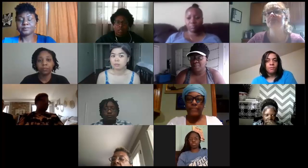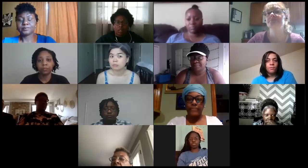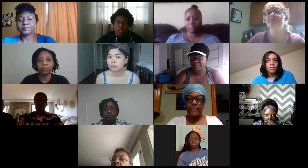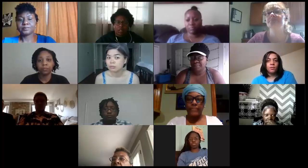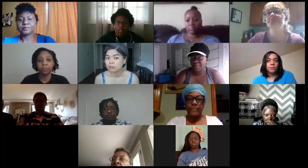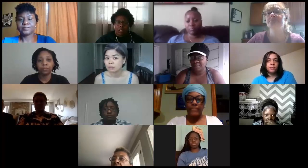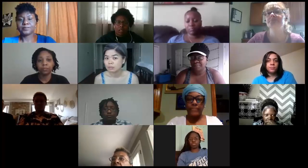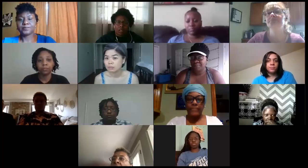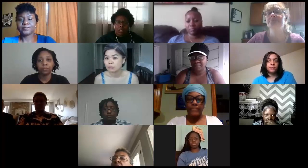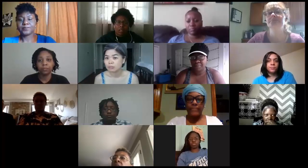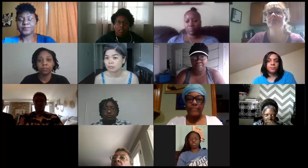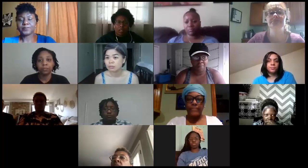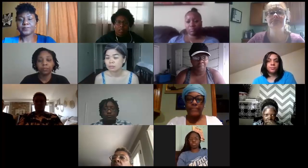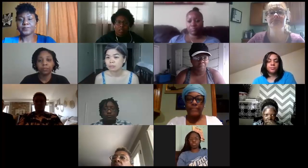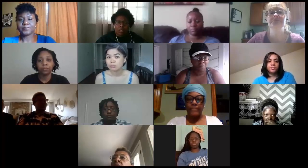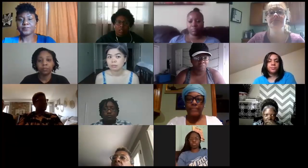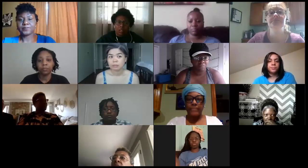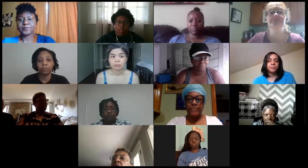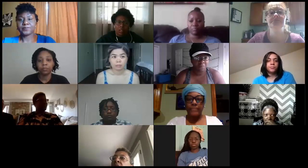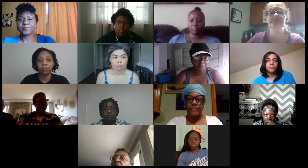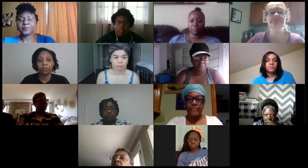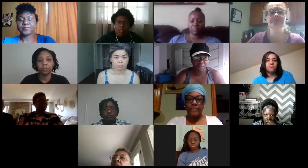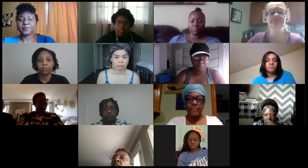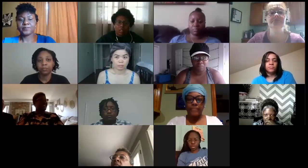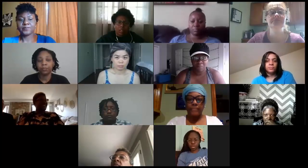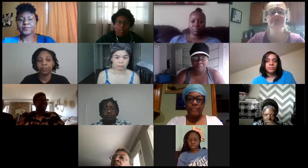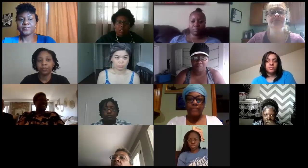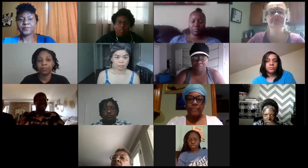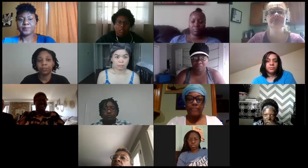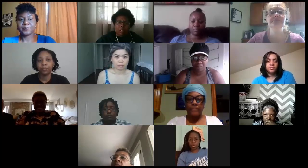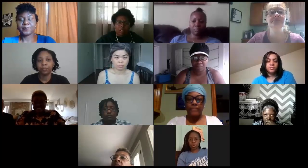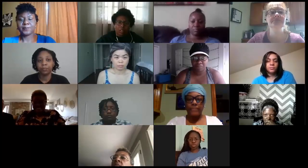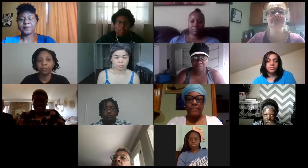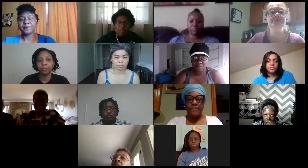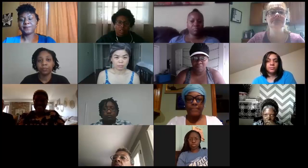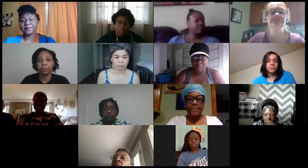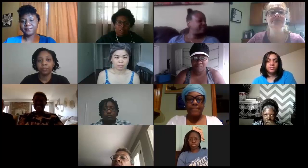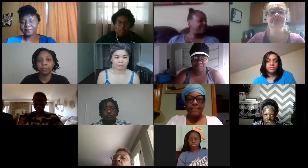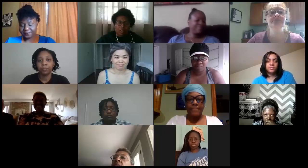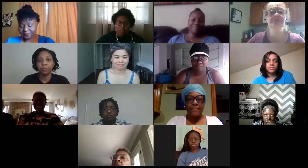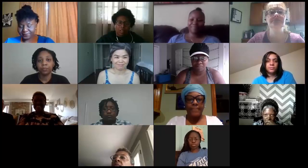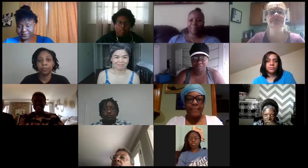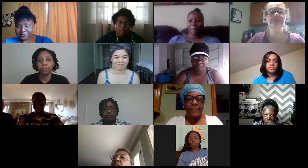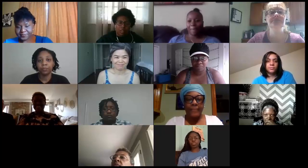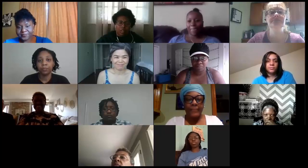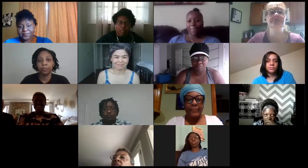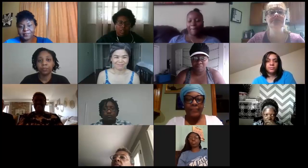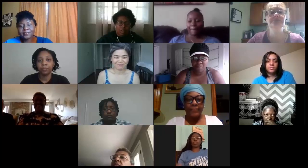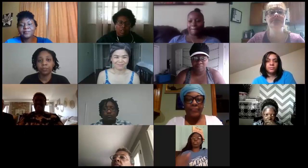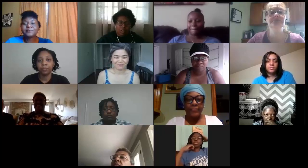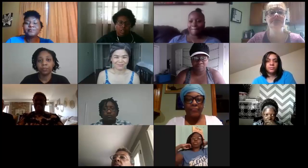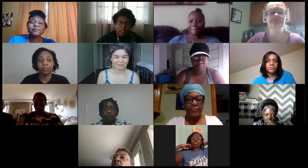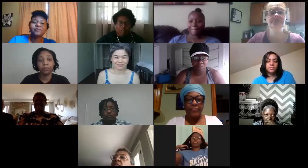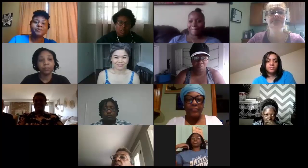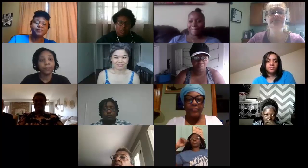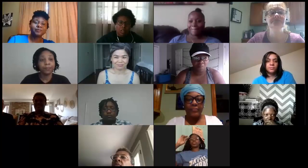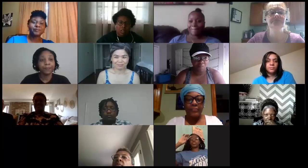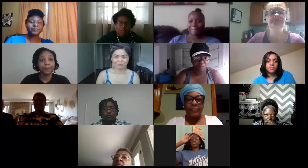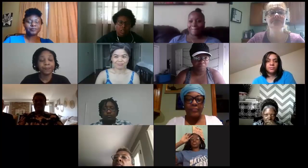speaker view so if you're seeing all these little boxes of all the wonderful pretty faces if you click speaker view you'll see Tawana a little bit